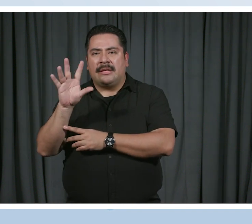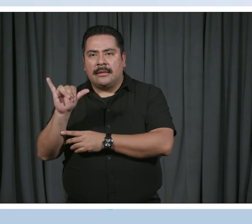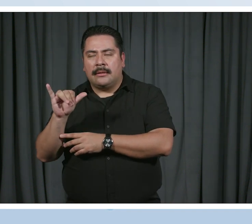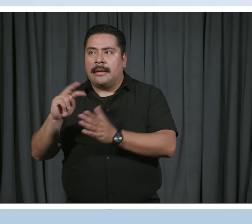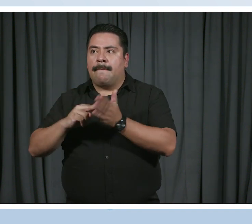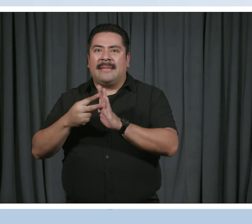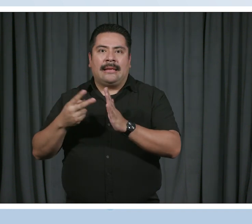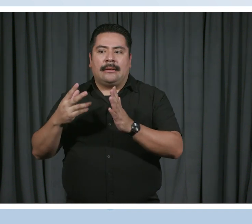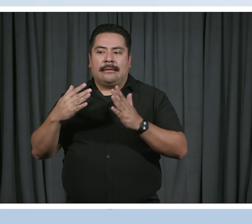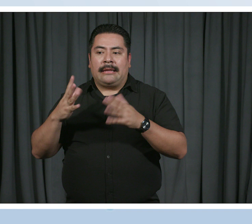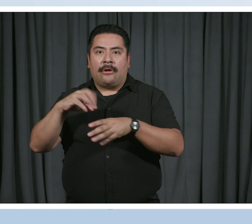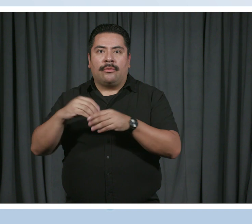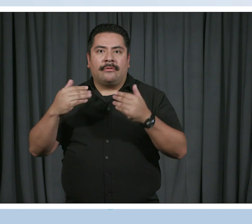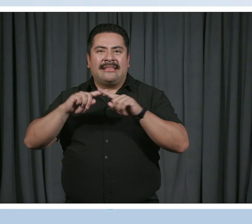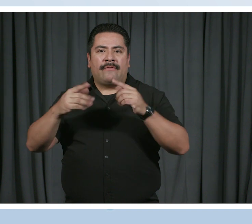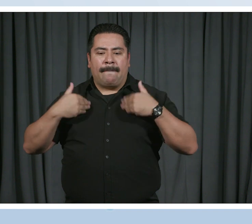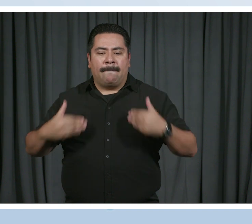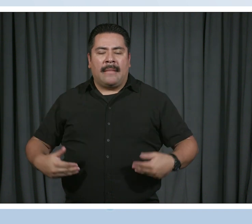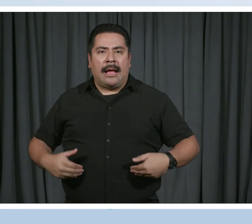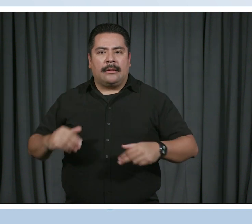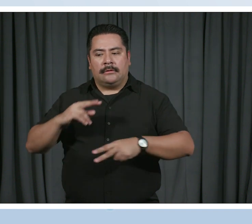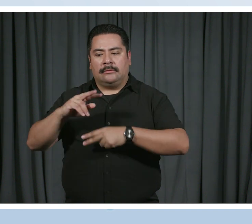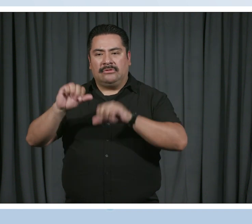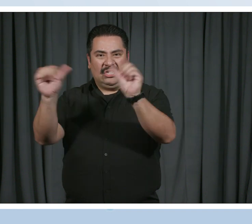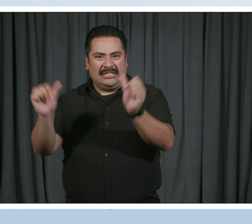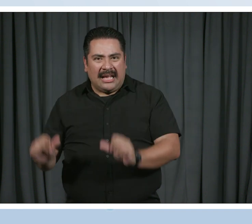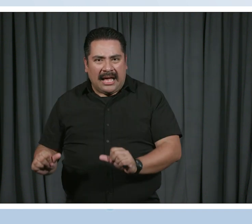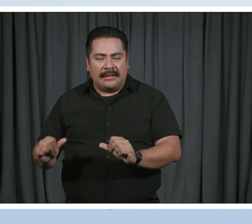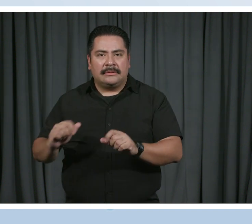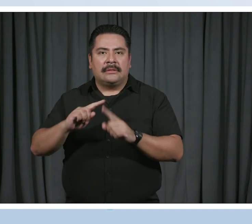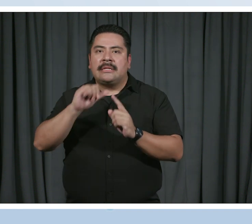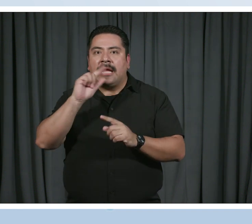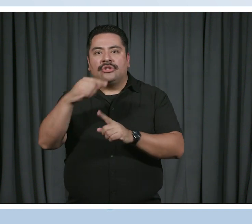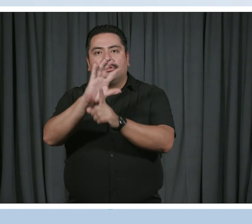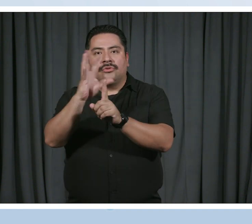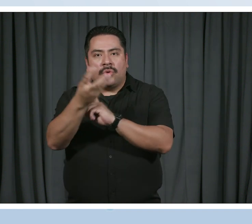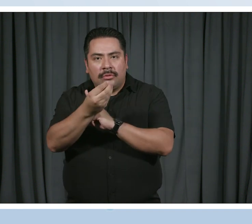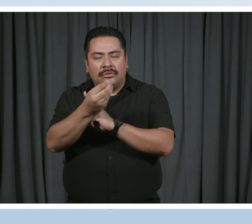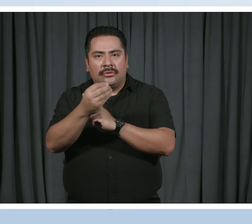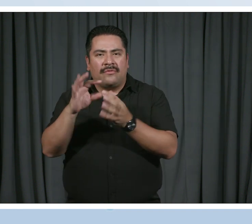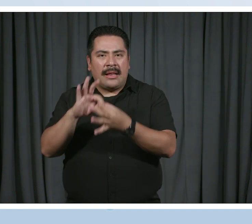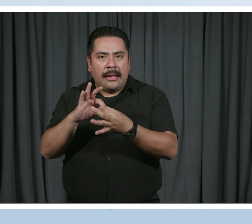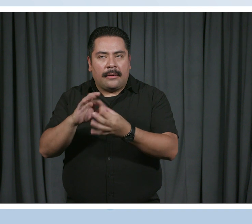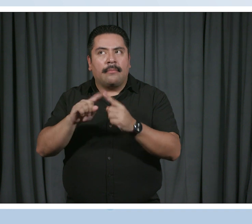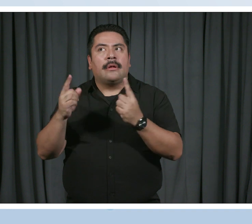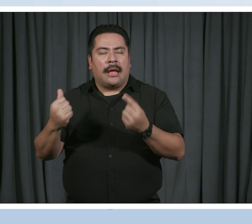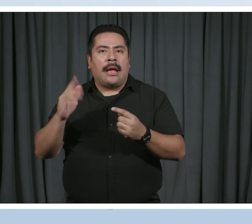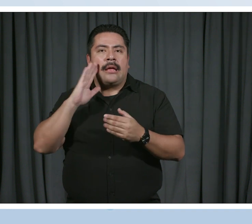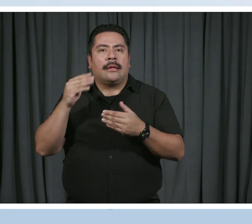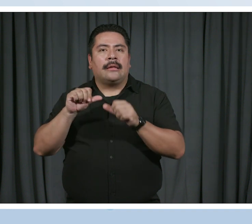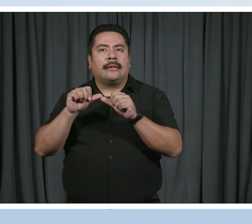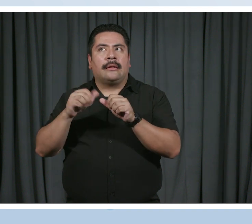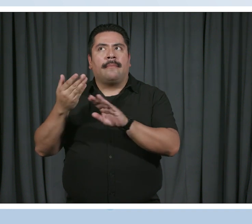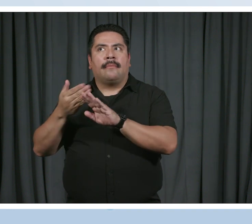like different body types. And it's not just, you know, cultural related, but it's definitely something I'll continue to include. As I